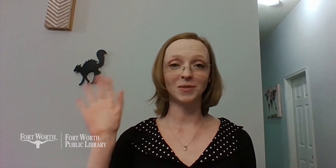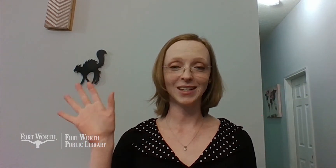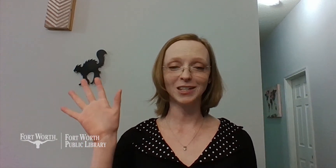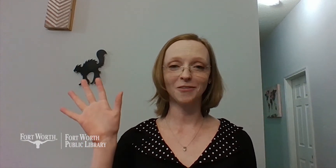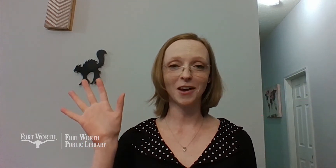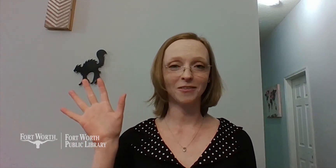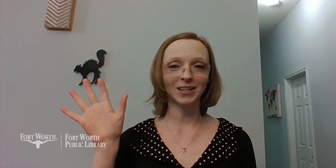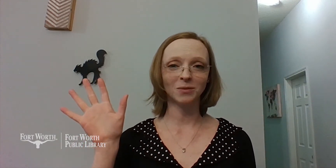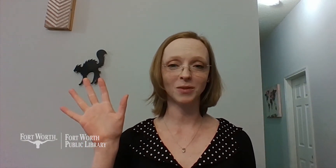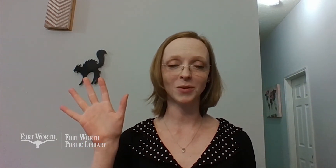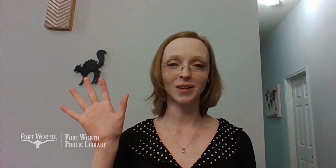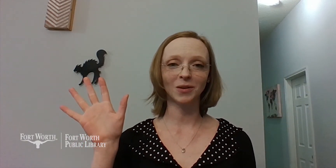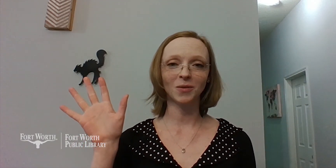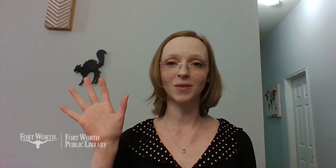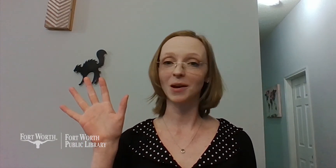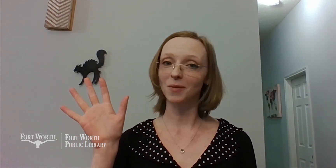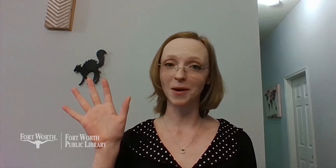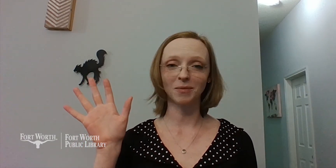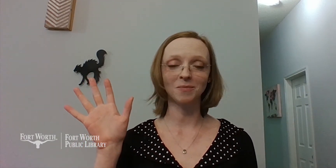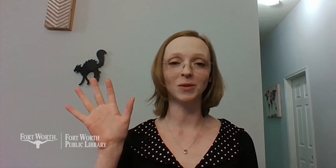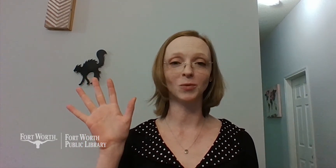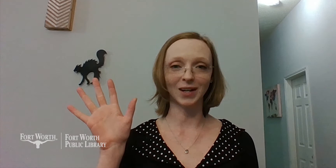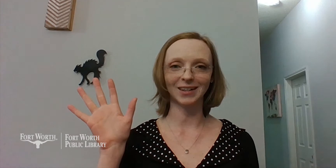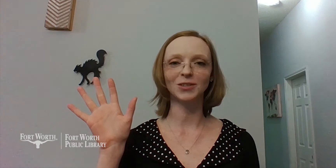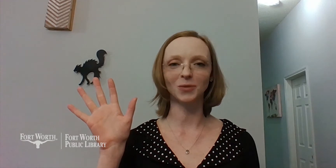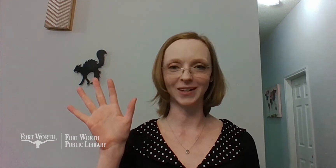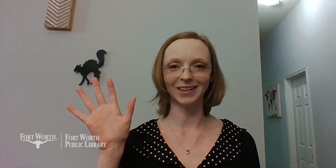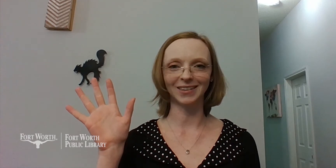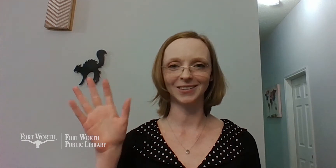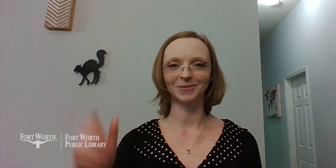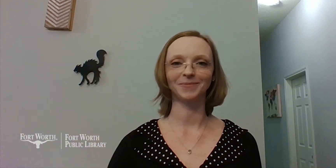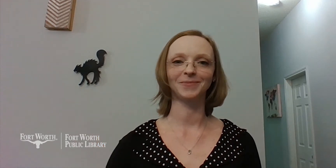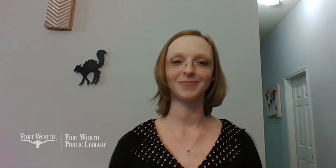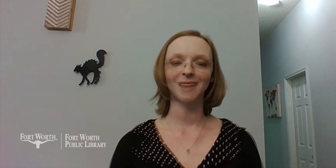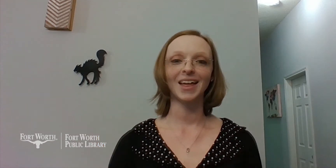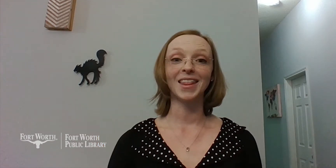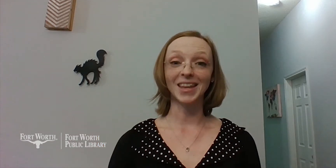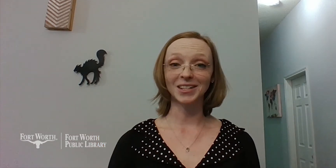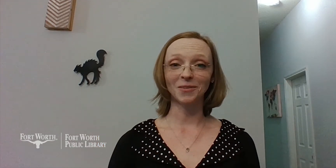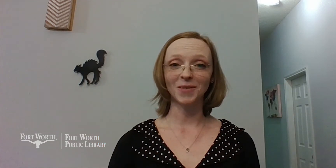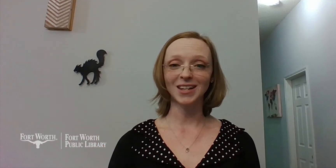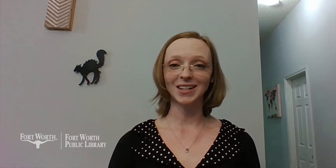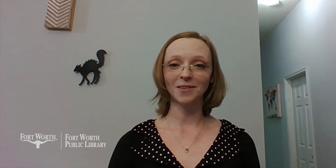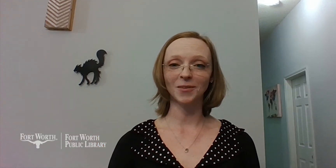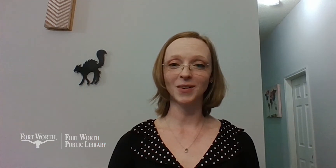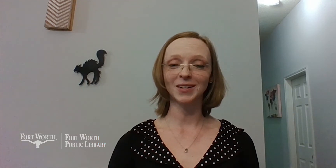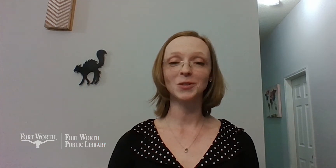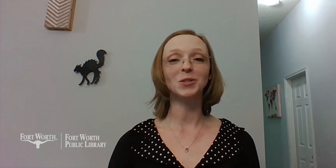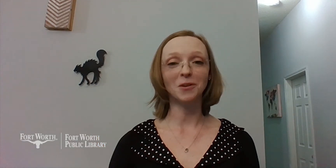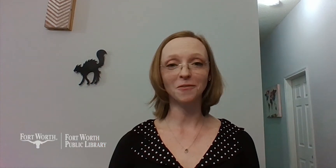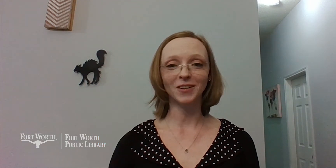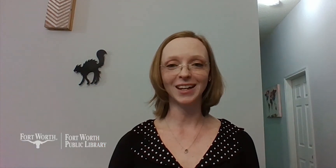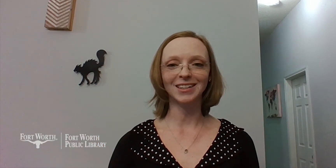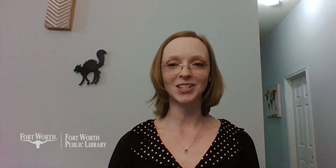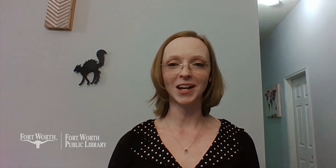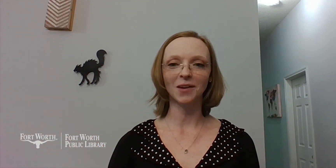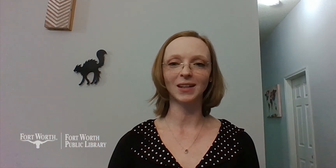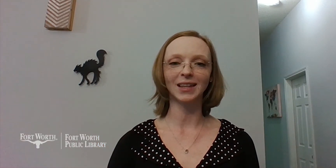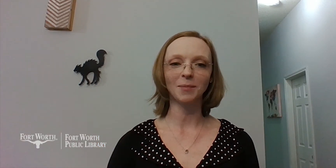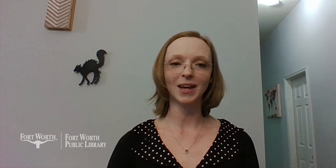these five things with your kiddo that will help them be ready to read. Thanks for watching everyone. Don't forget to check out the Libby